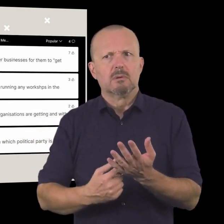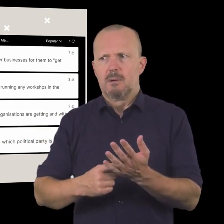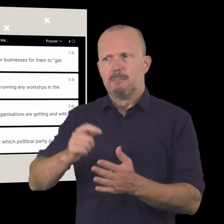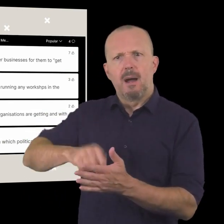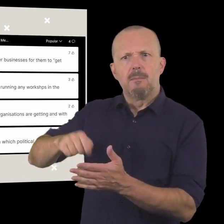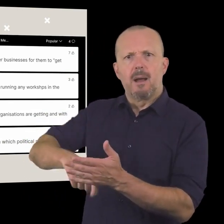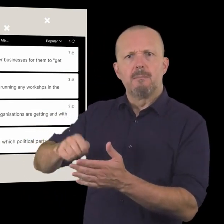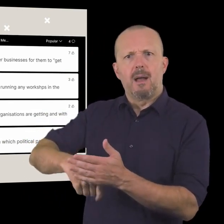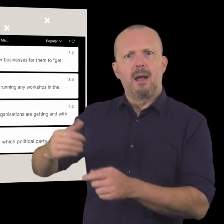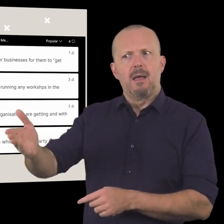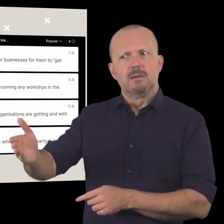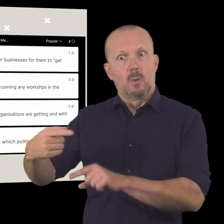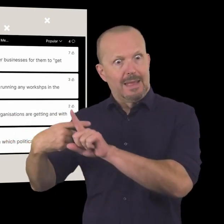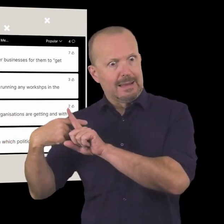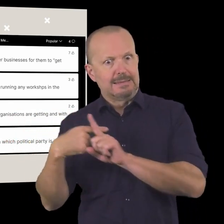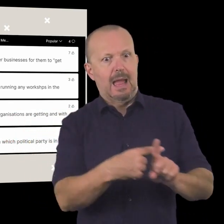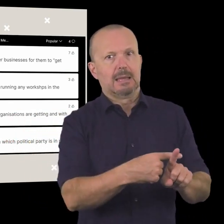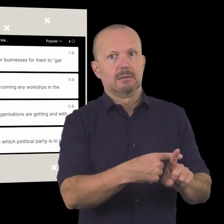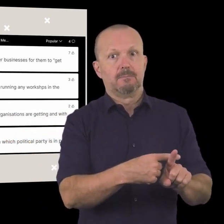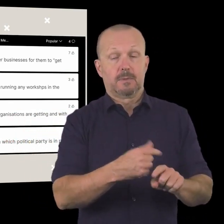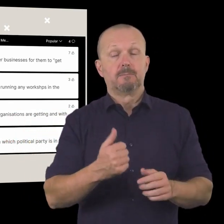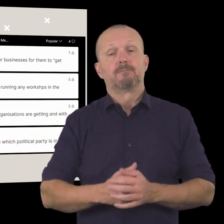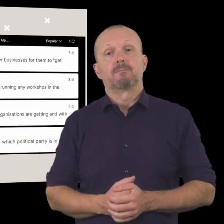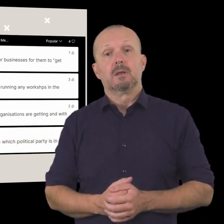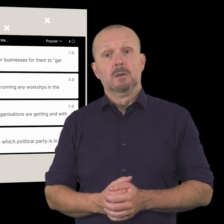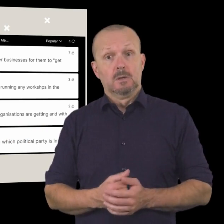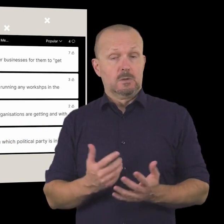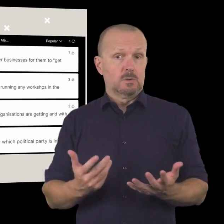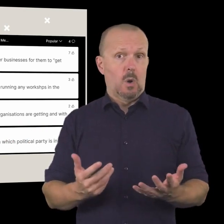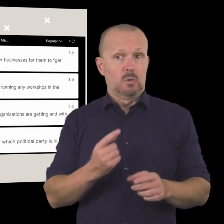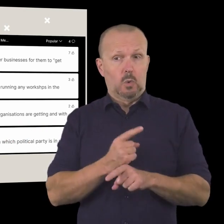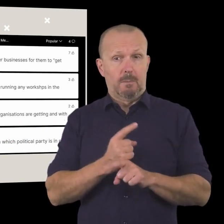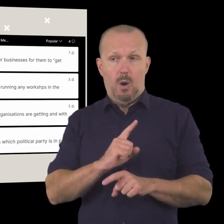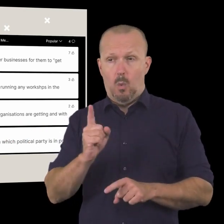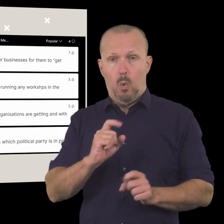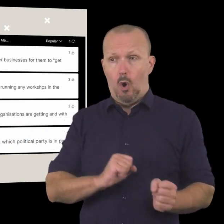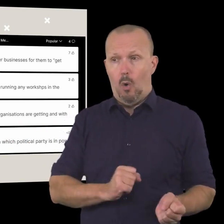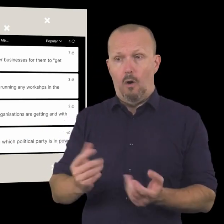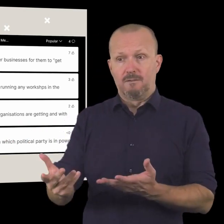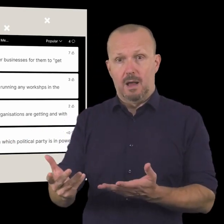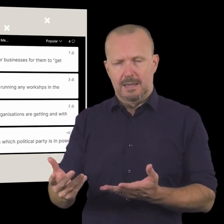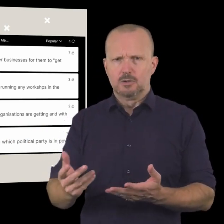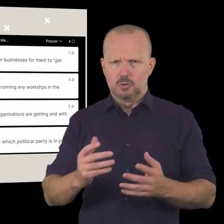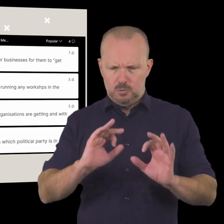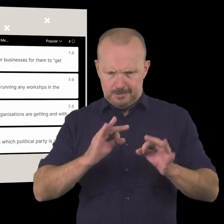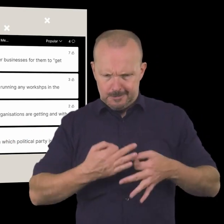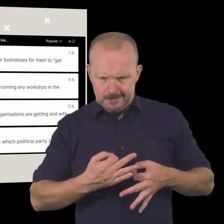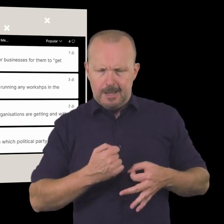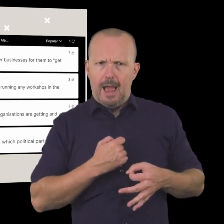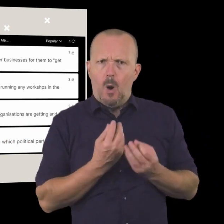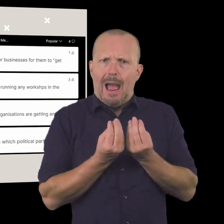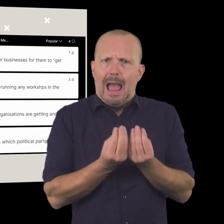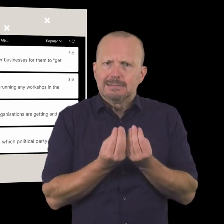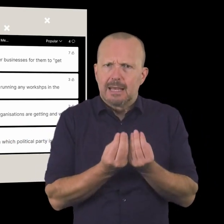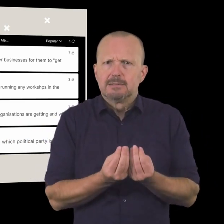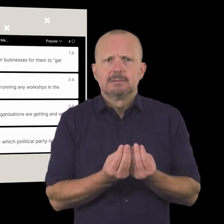target market who is in effect their captured or captive audience so top tip in terms of what have you got to offer is to think about all of